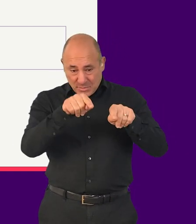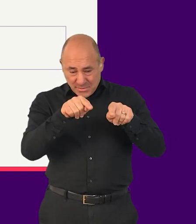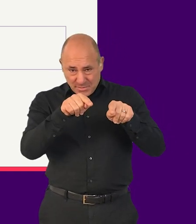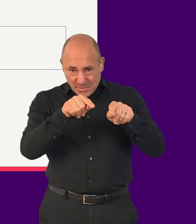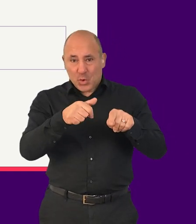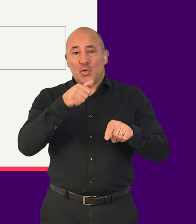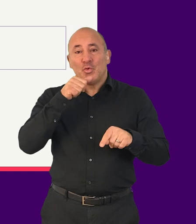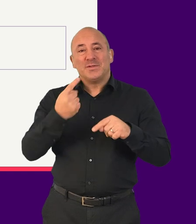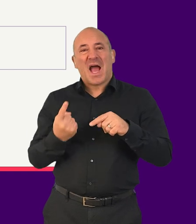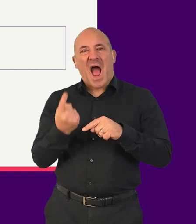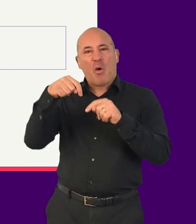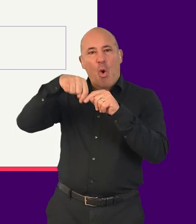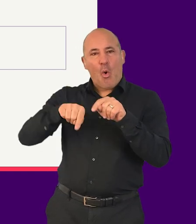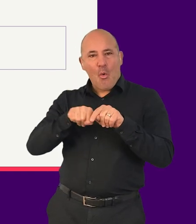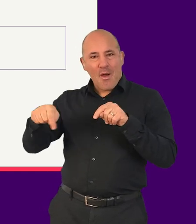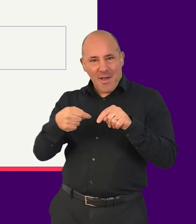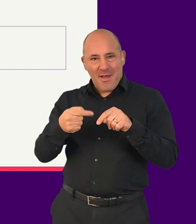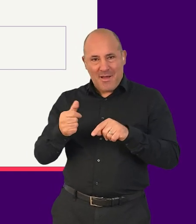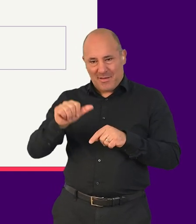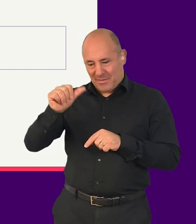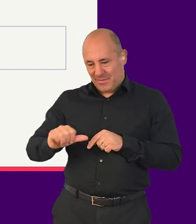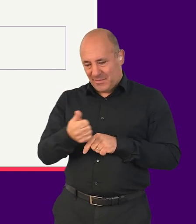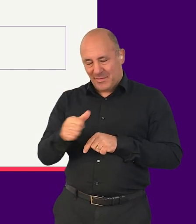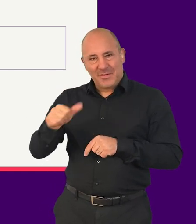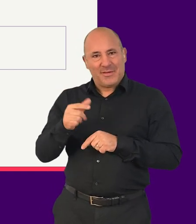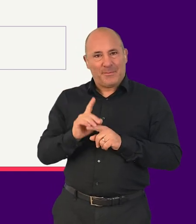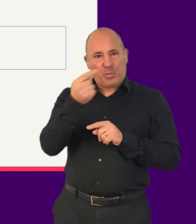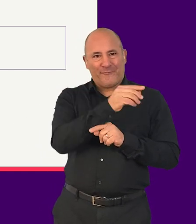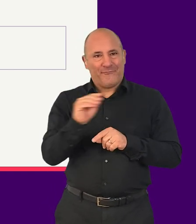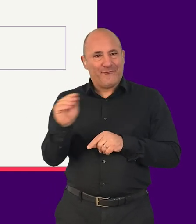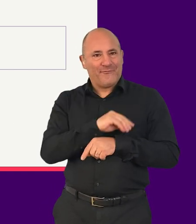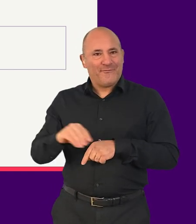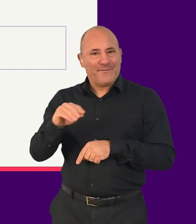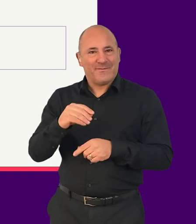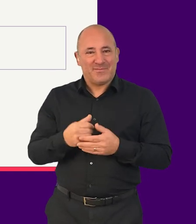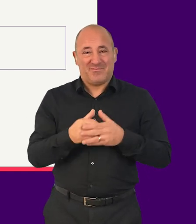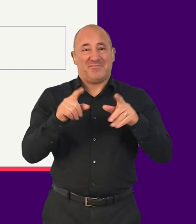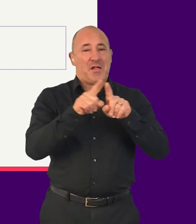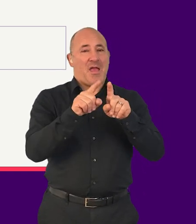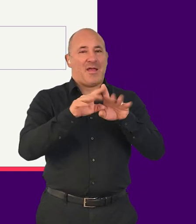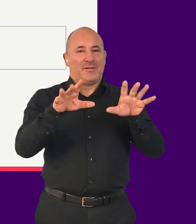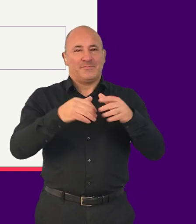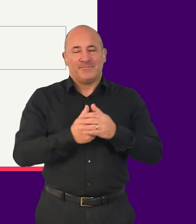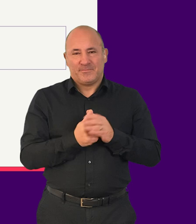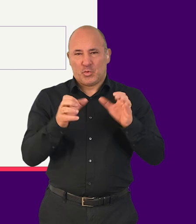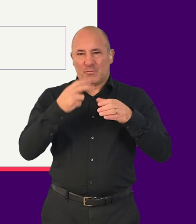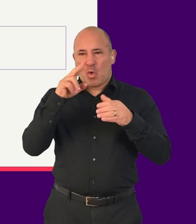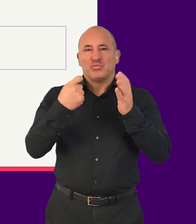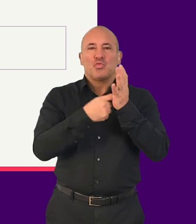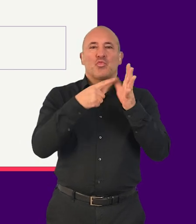the arrow keys are used to move between the different controls. As an example, here is a group of radio buttons.